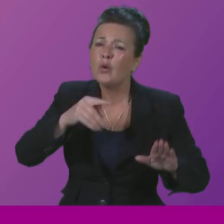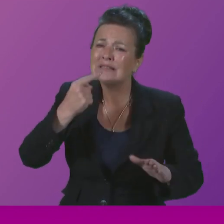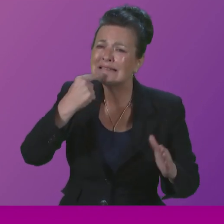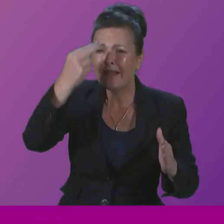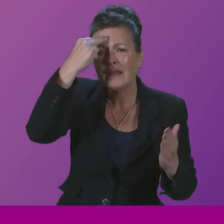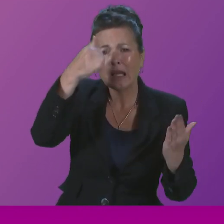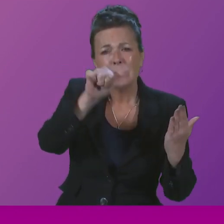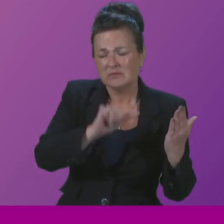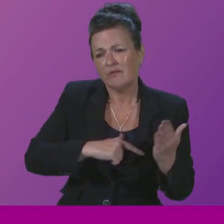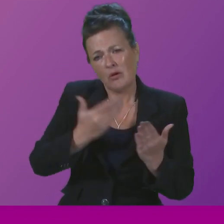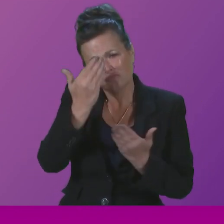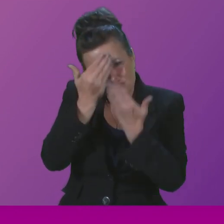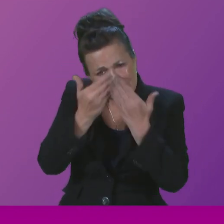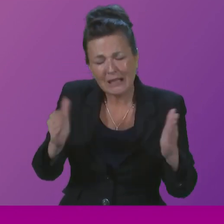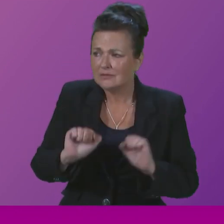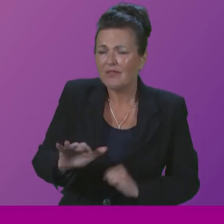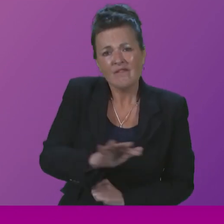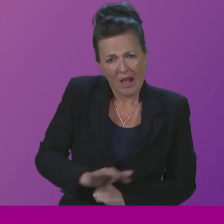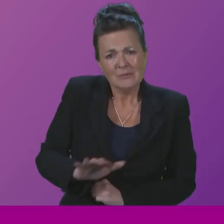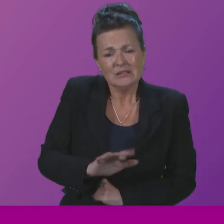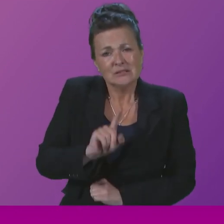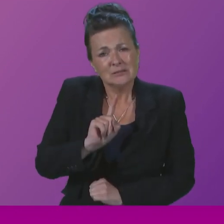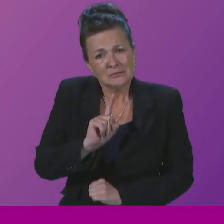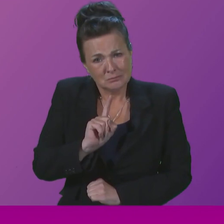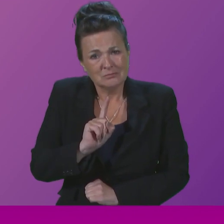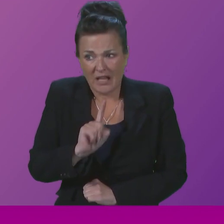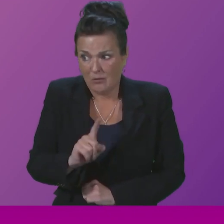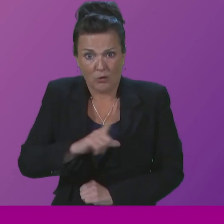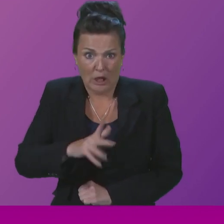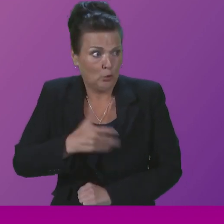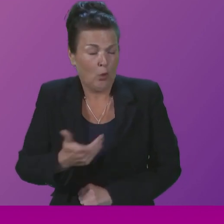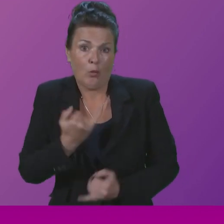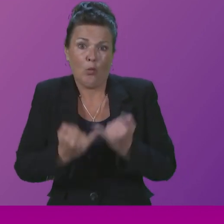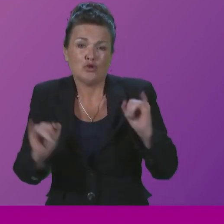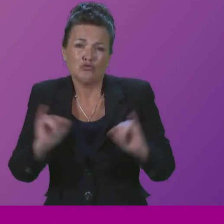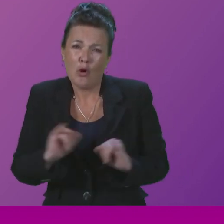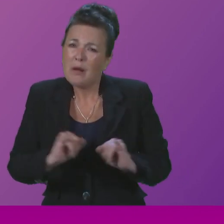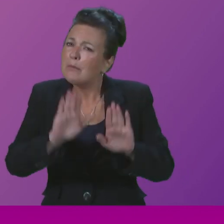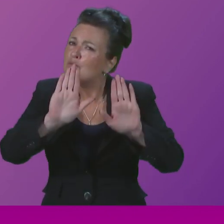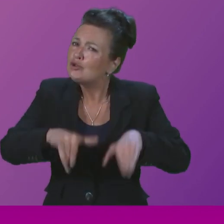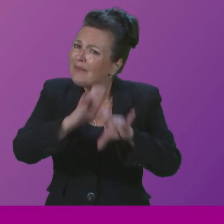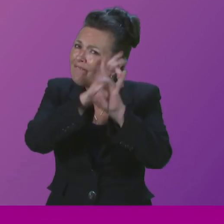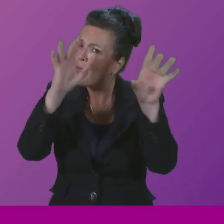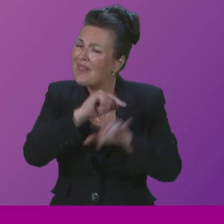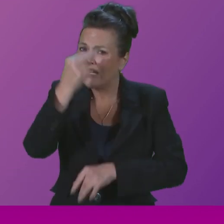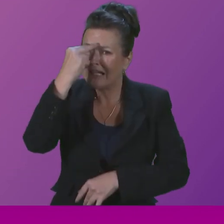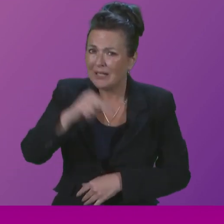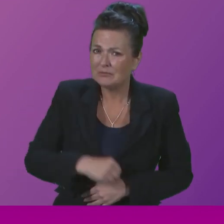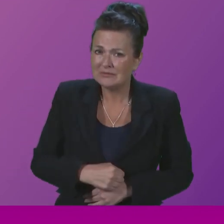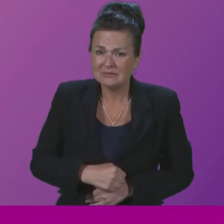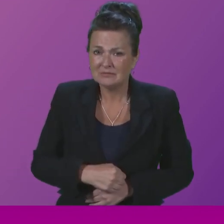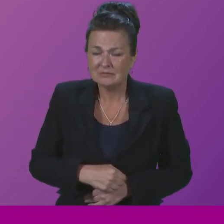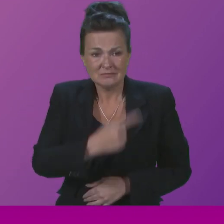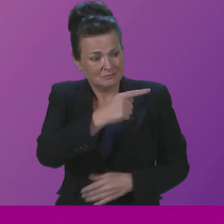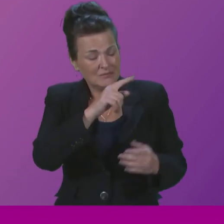on this list that have respect for the families involved, and the risk of re-traumatisation. But they shouldn't be forgotten. HMP